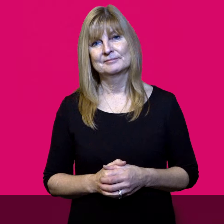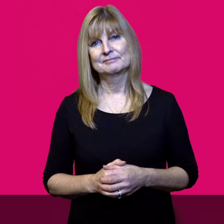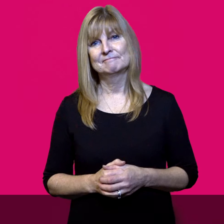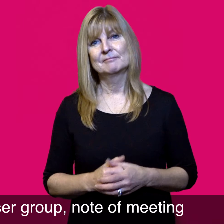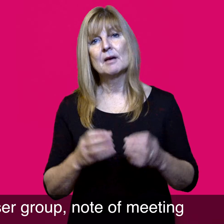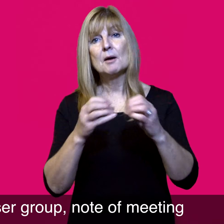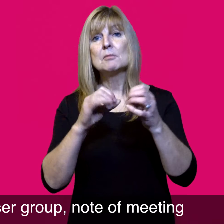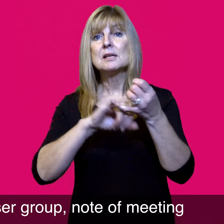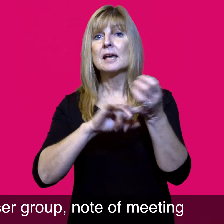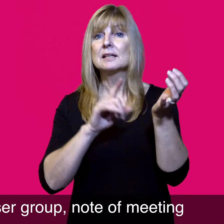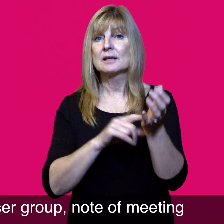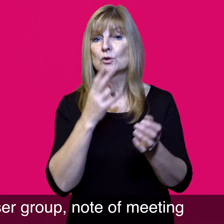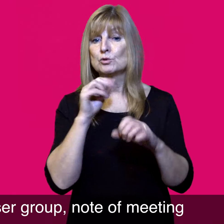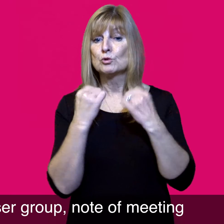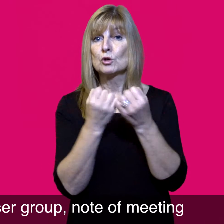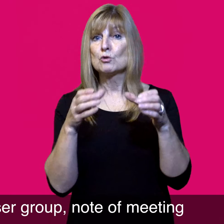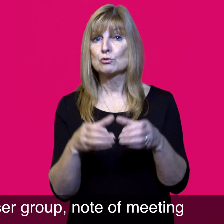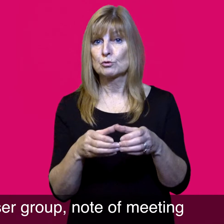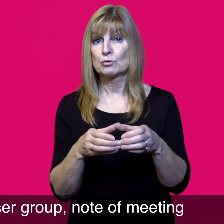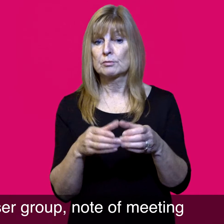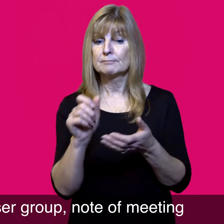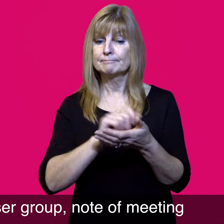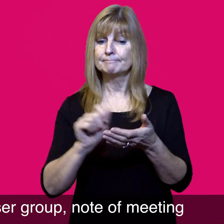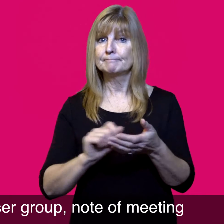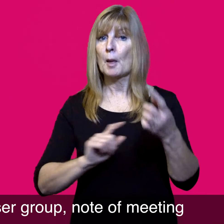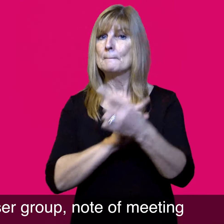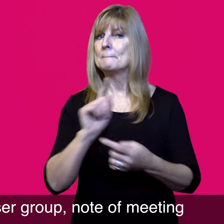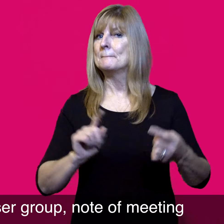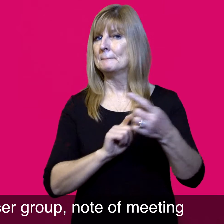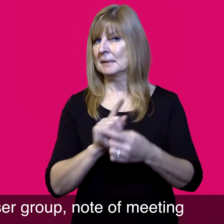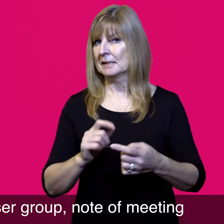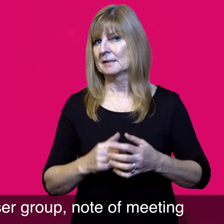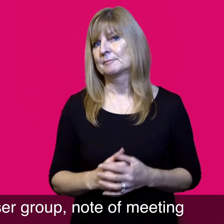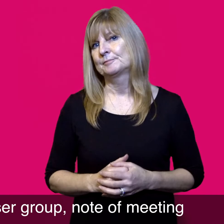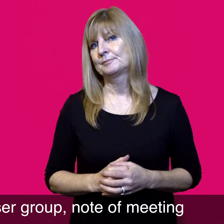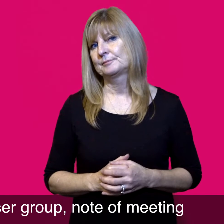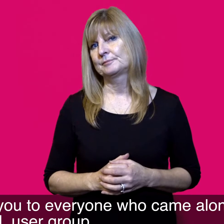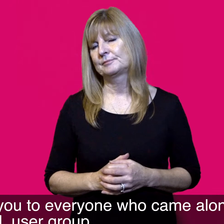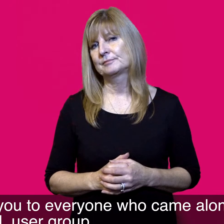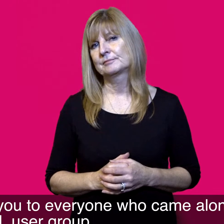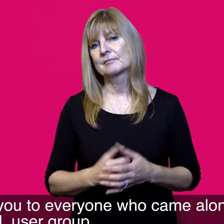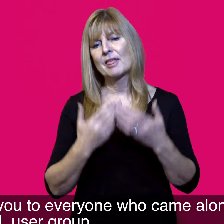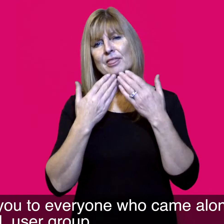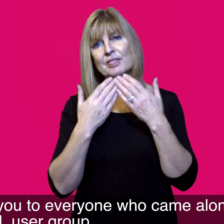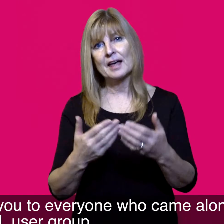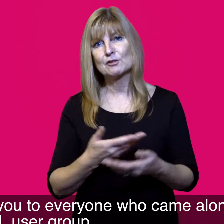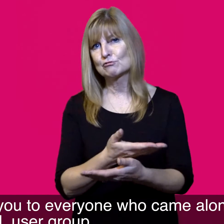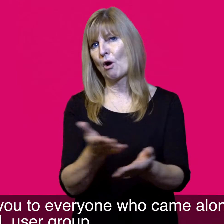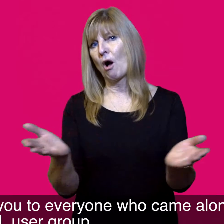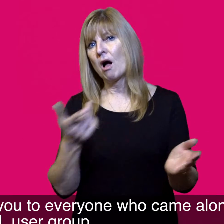bsl user group note of meeting thank you to everyone who came